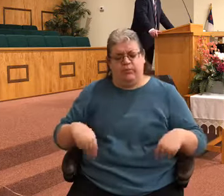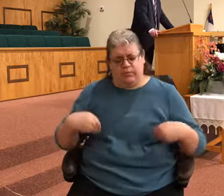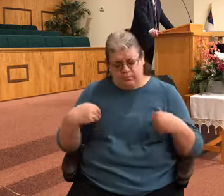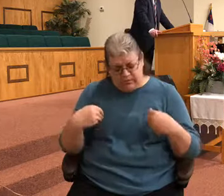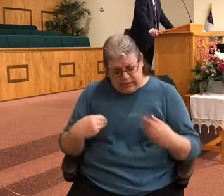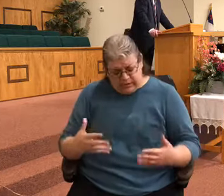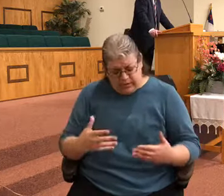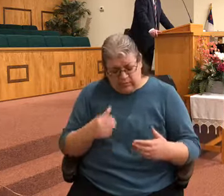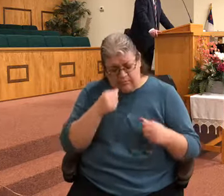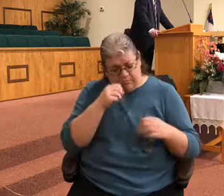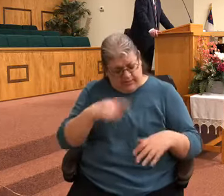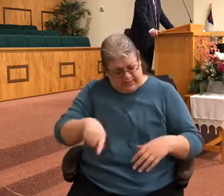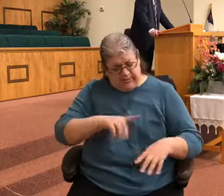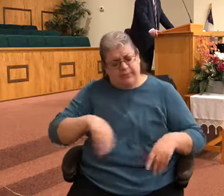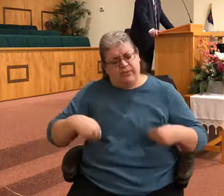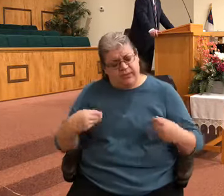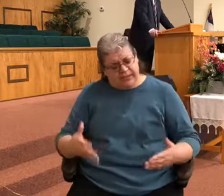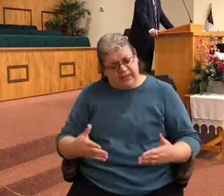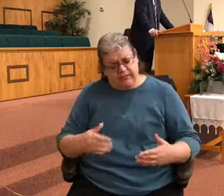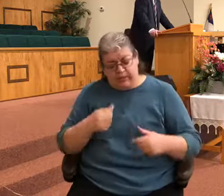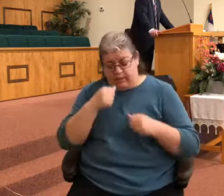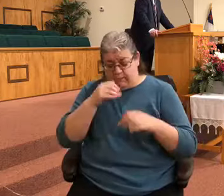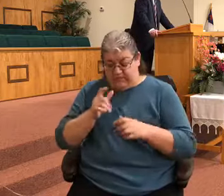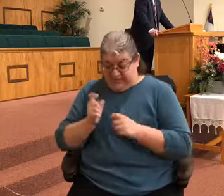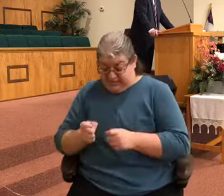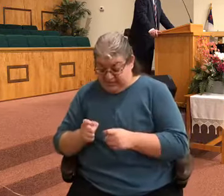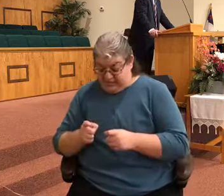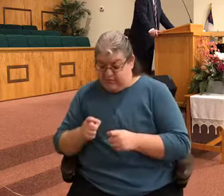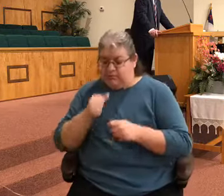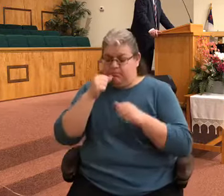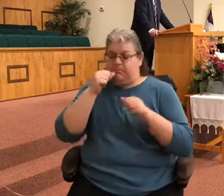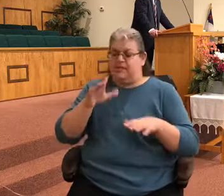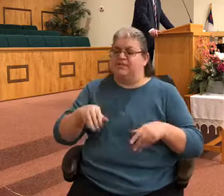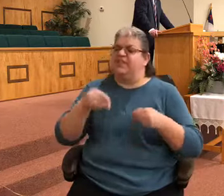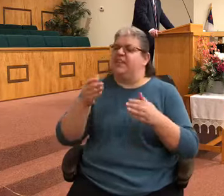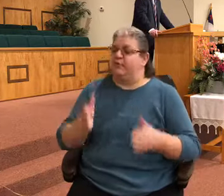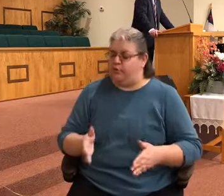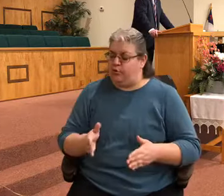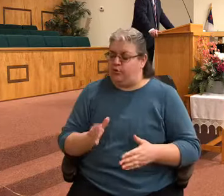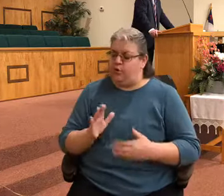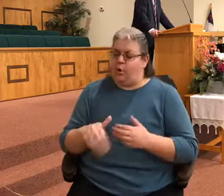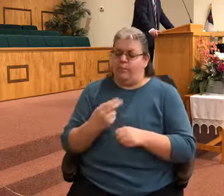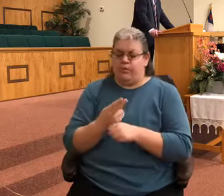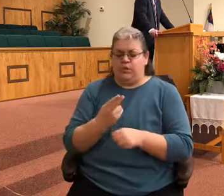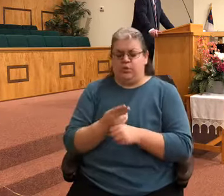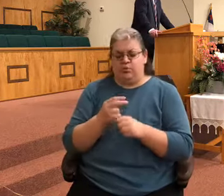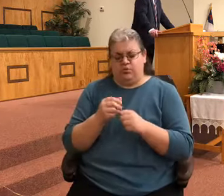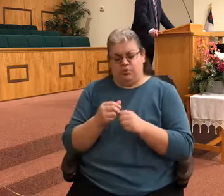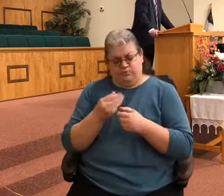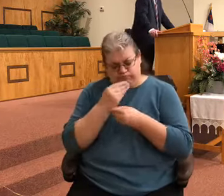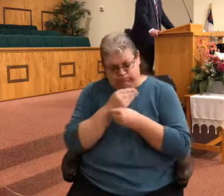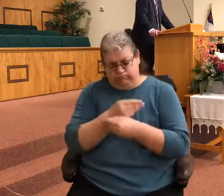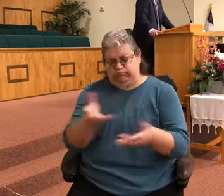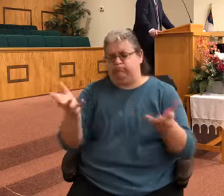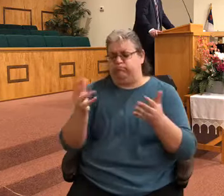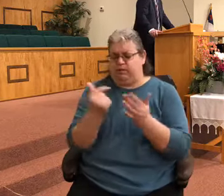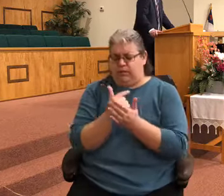as they give bless the gift and the giver lord may it all be used to further the gospel in Jesus name I pray amen